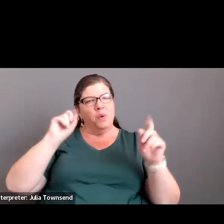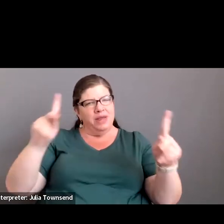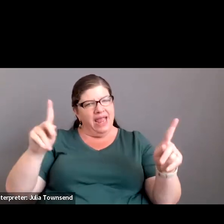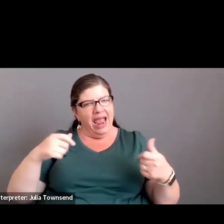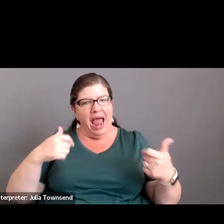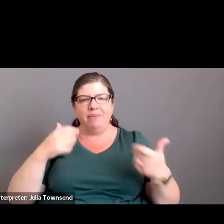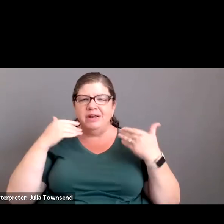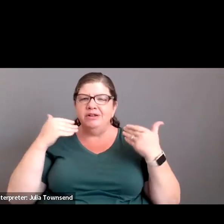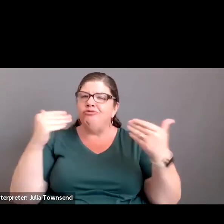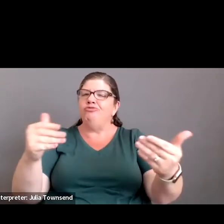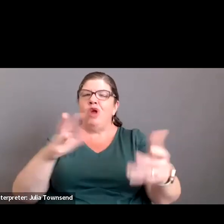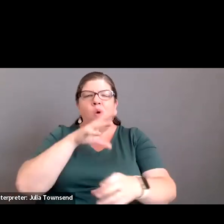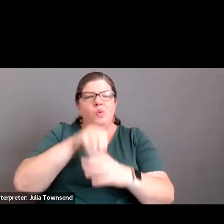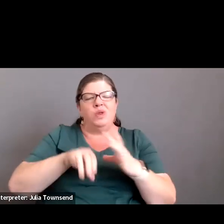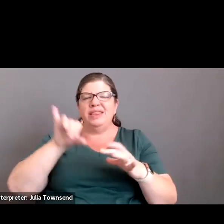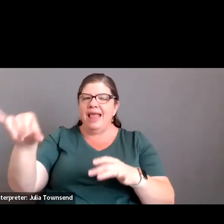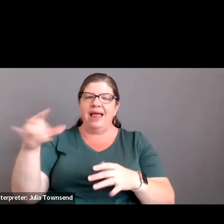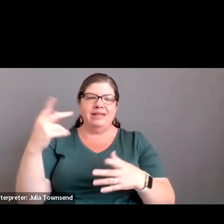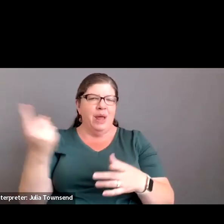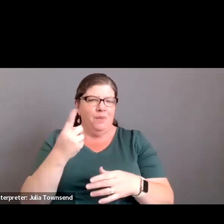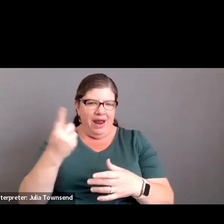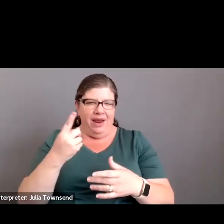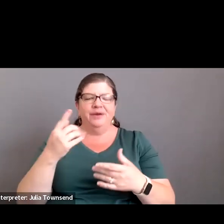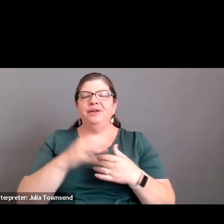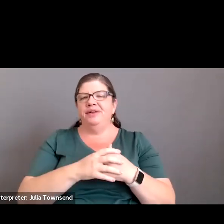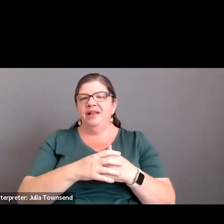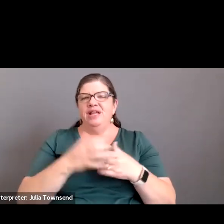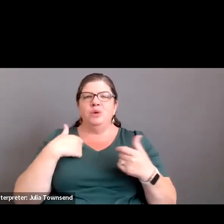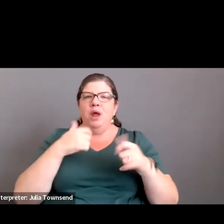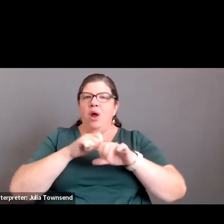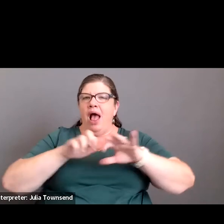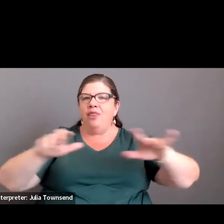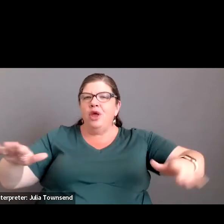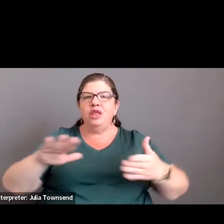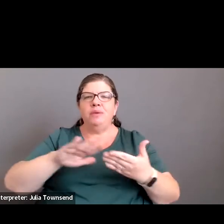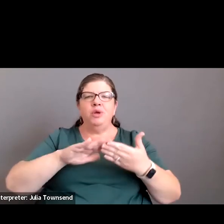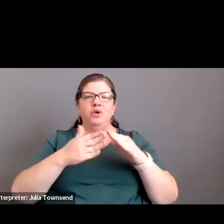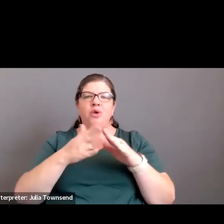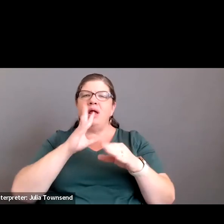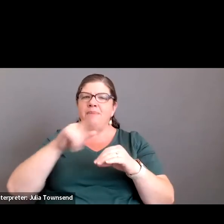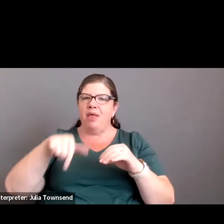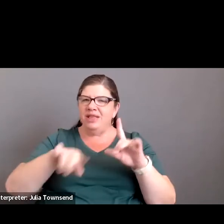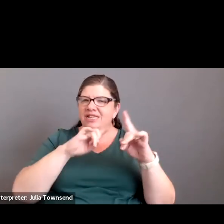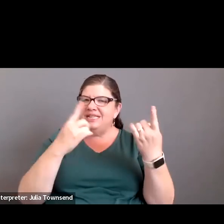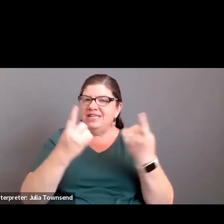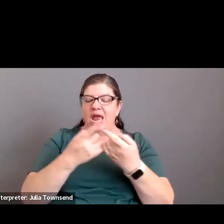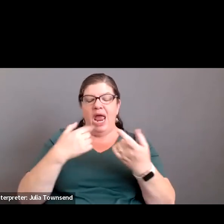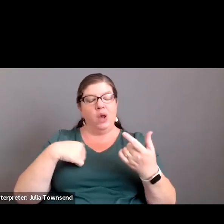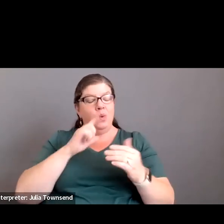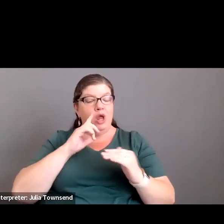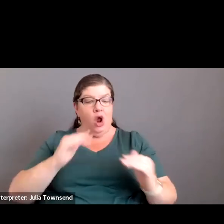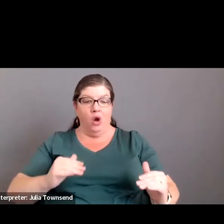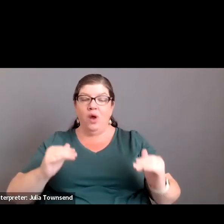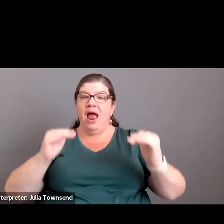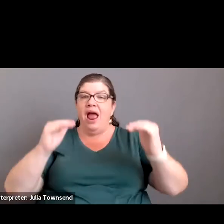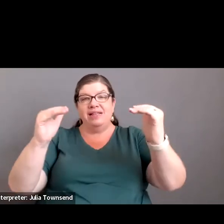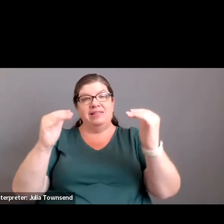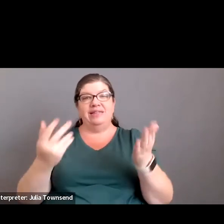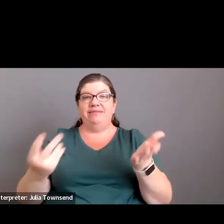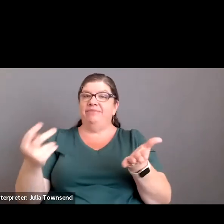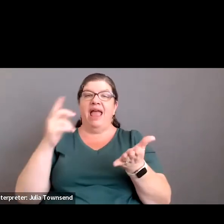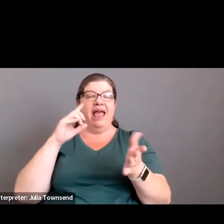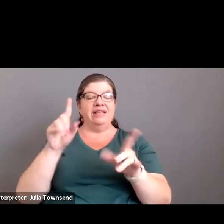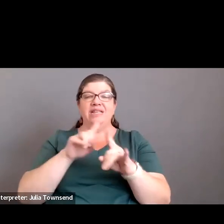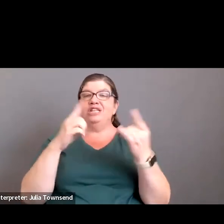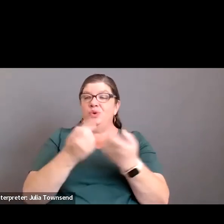duns. I'm going to incorporate it somewhere in terms of that, you know, as we are out there in the community talking about this district. And we are rising as a district. You could see